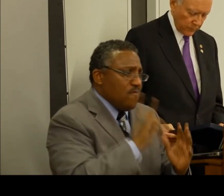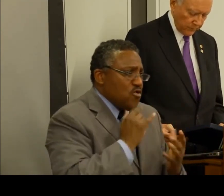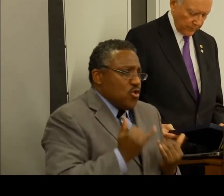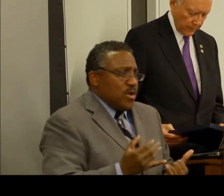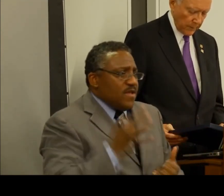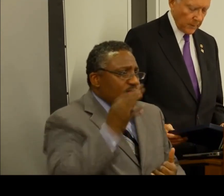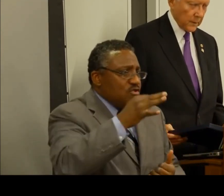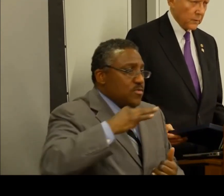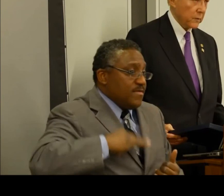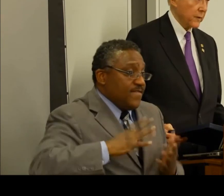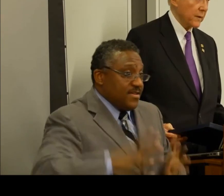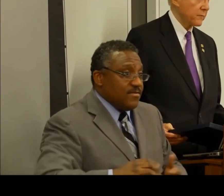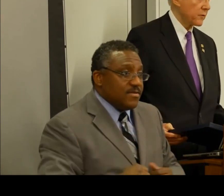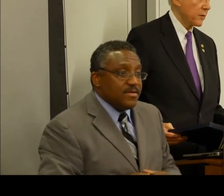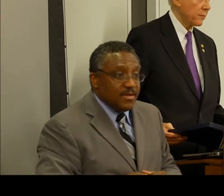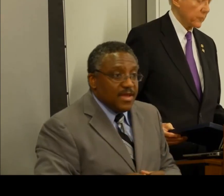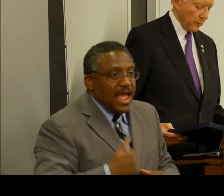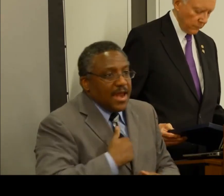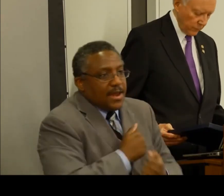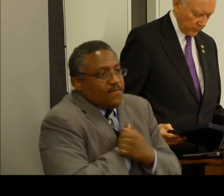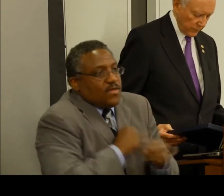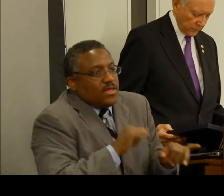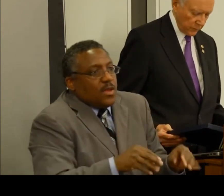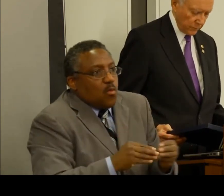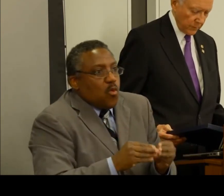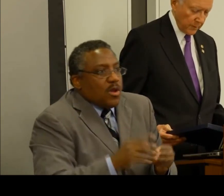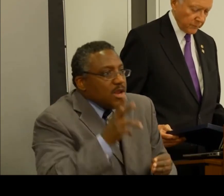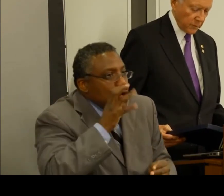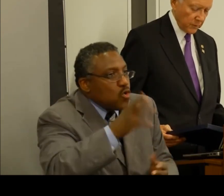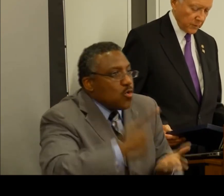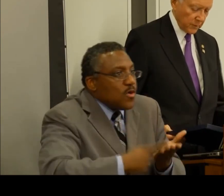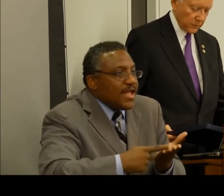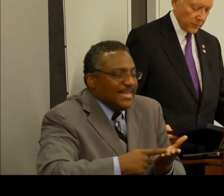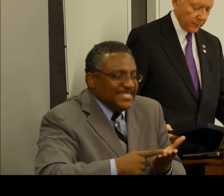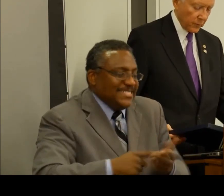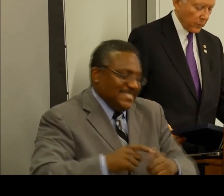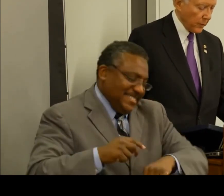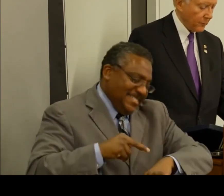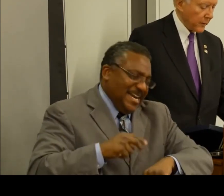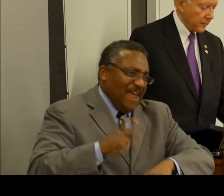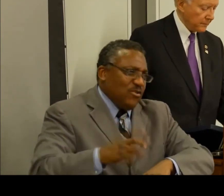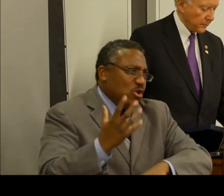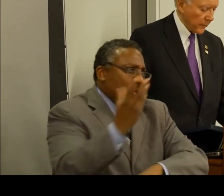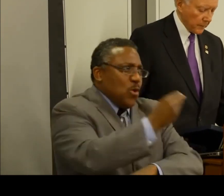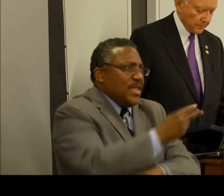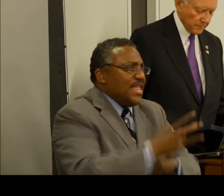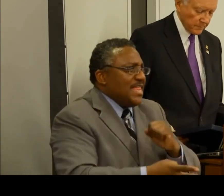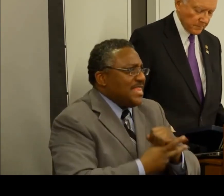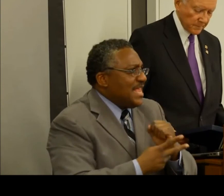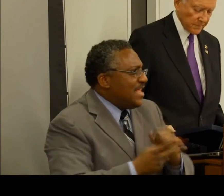beneficiaries. Of course, I'd love to stay for some of your discussion, but I have to go now and save the republic.